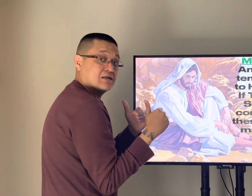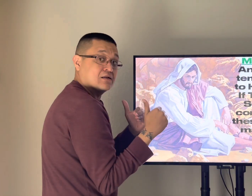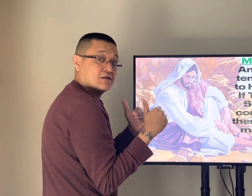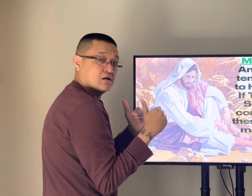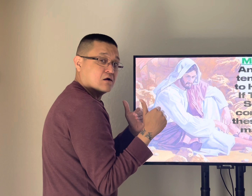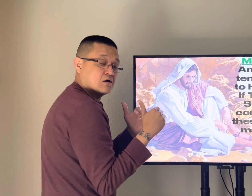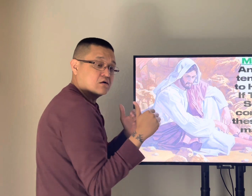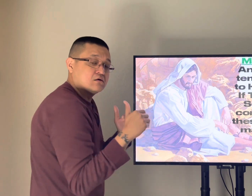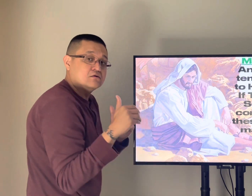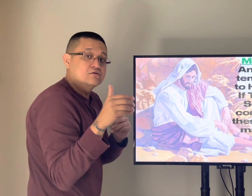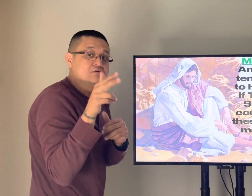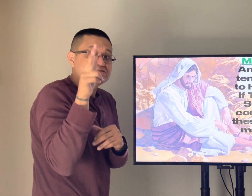be made bread